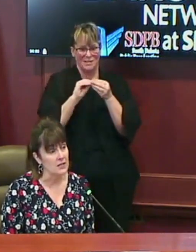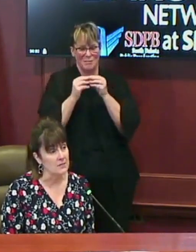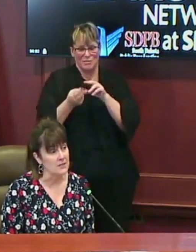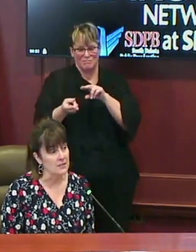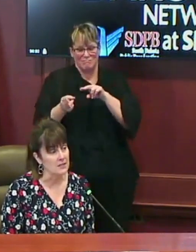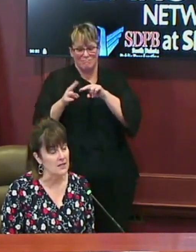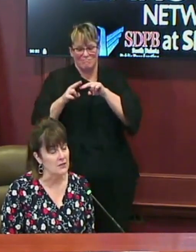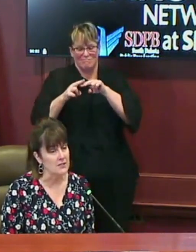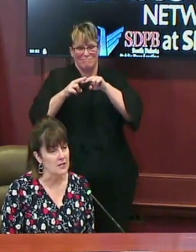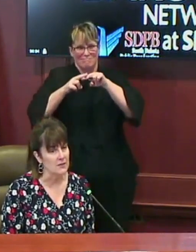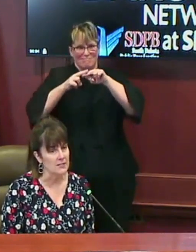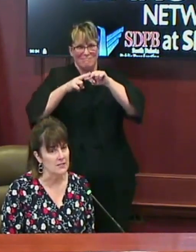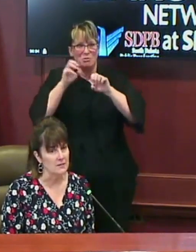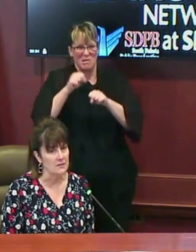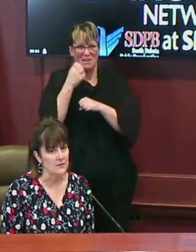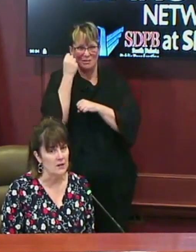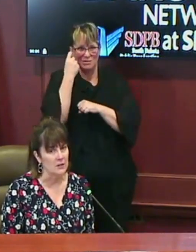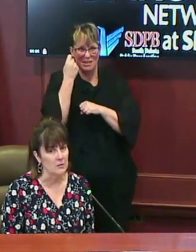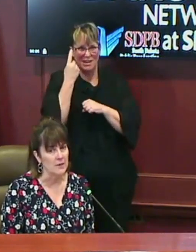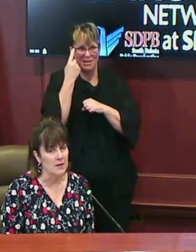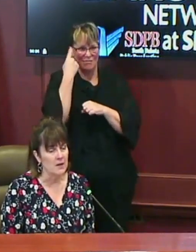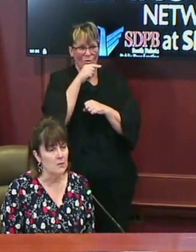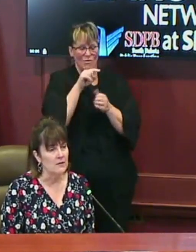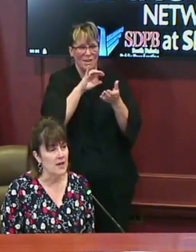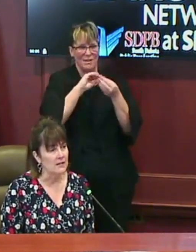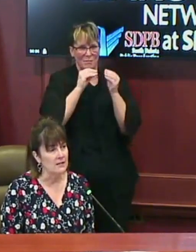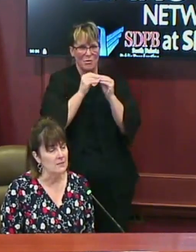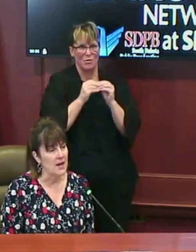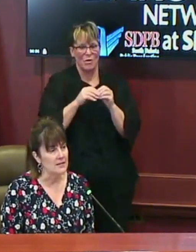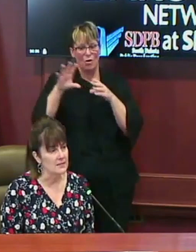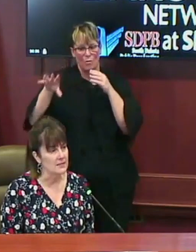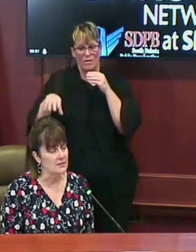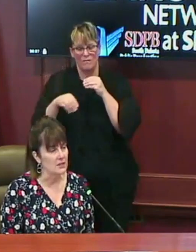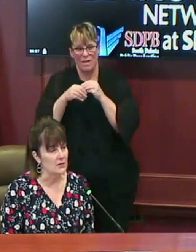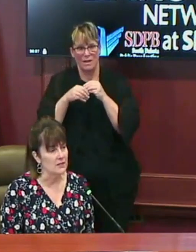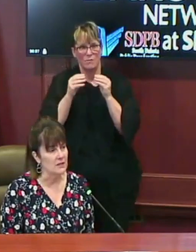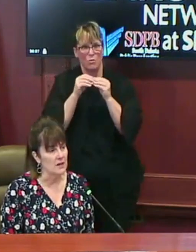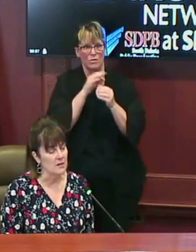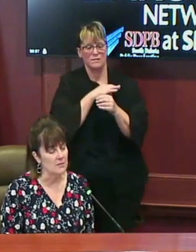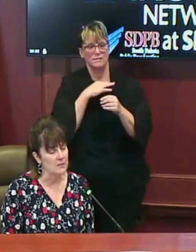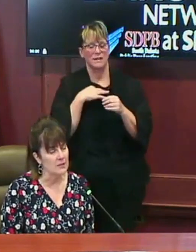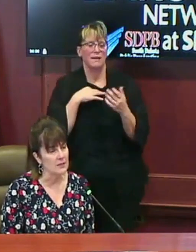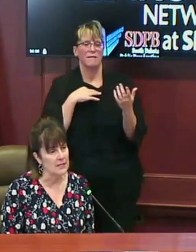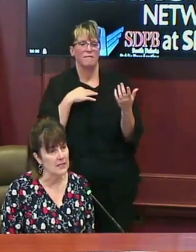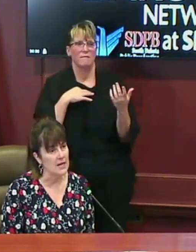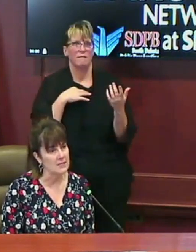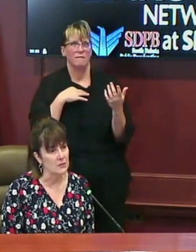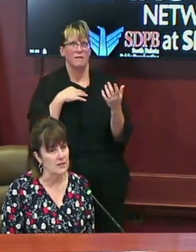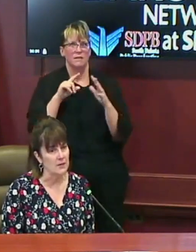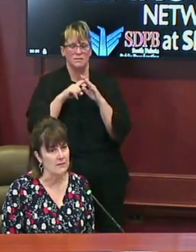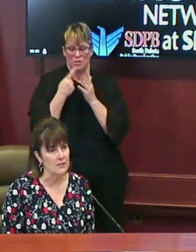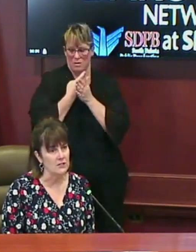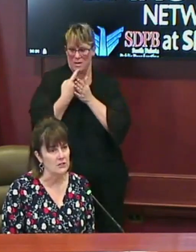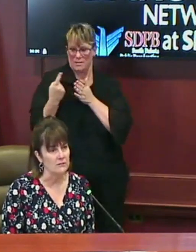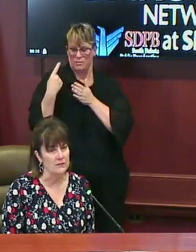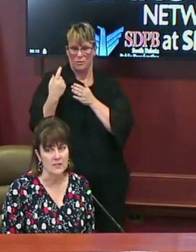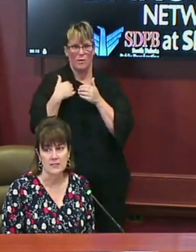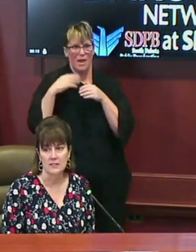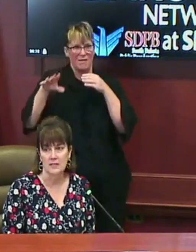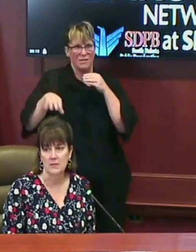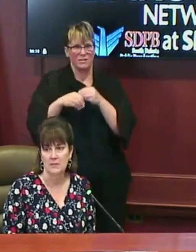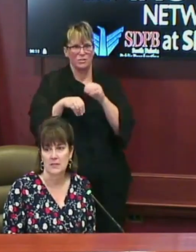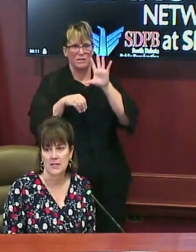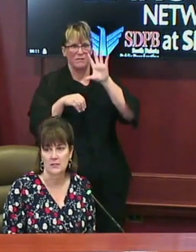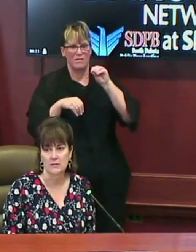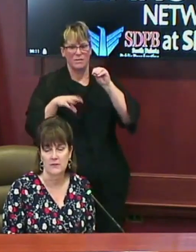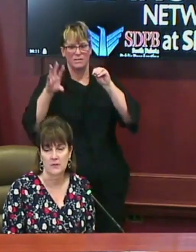in initial claims and can understand what that's done to volume. We have added capacity starting late last week that we have an additional 50